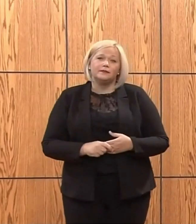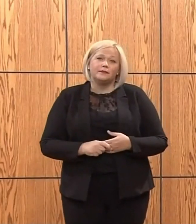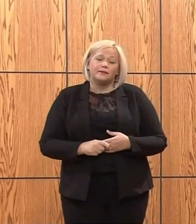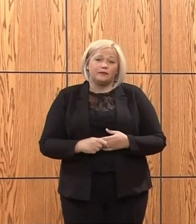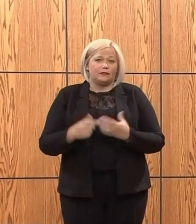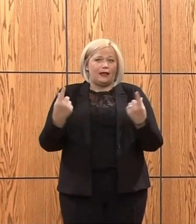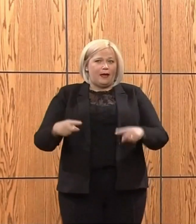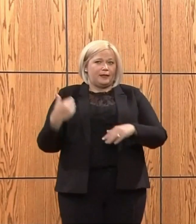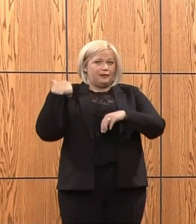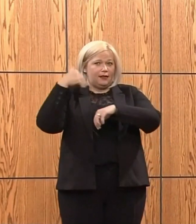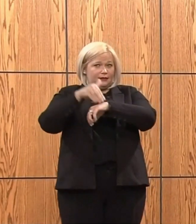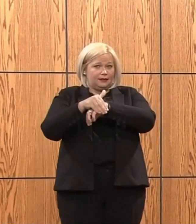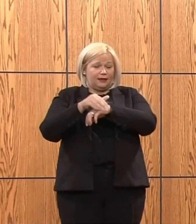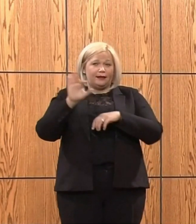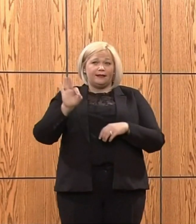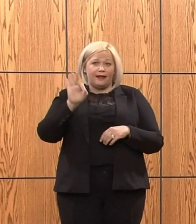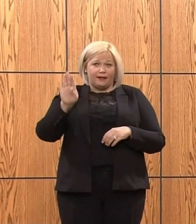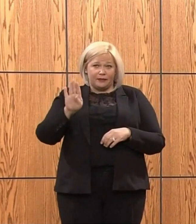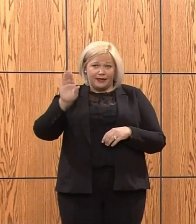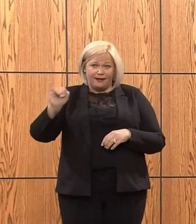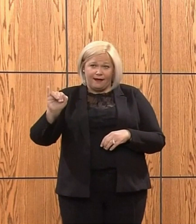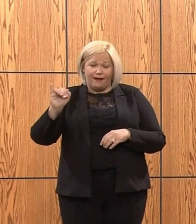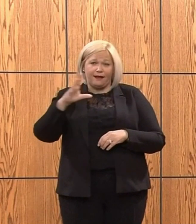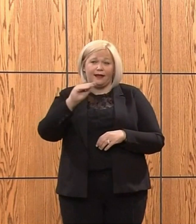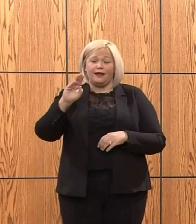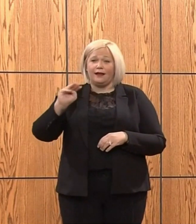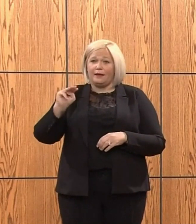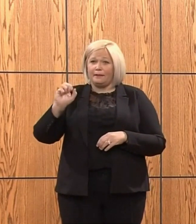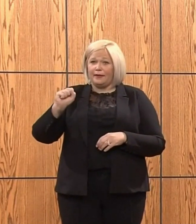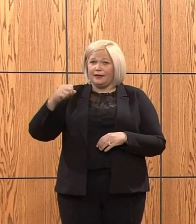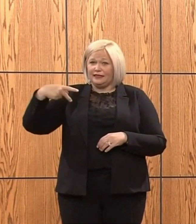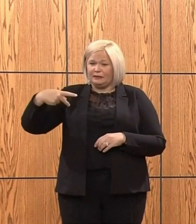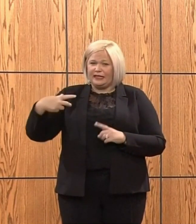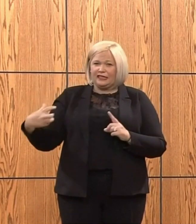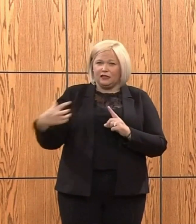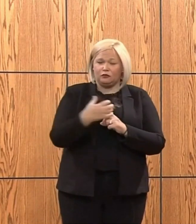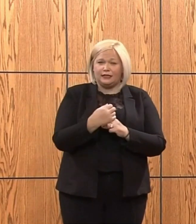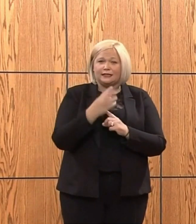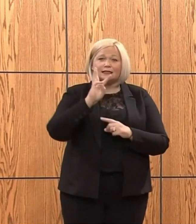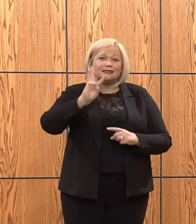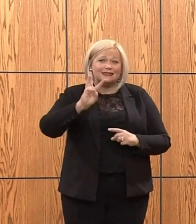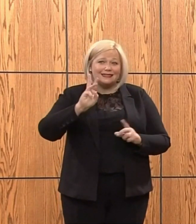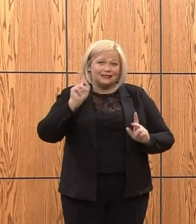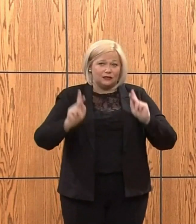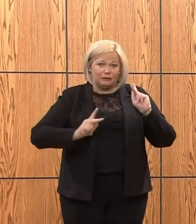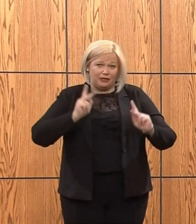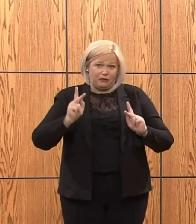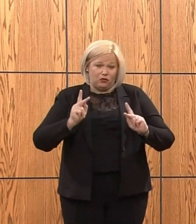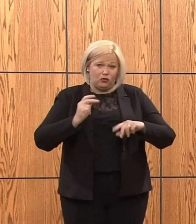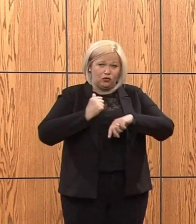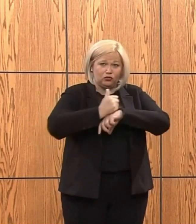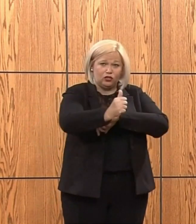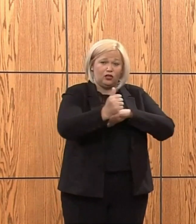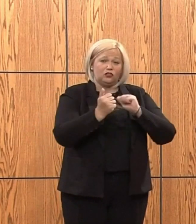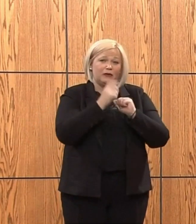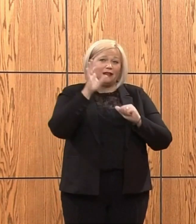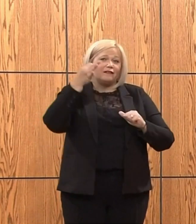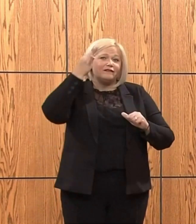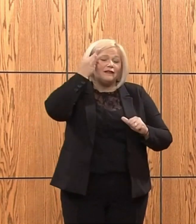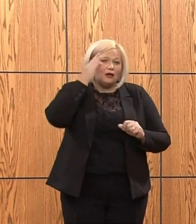Last night the FBI and Michigan State Police arrested six individuals charged in a federal complaint